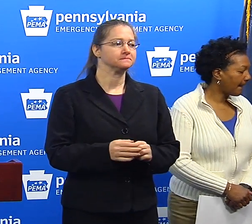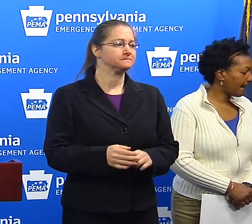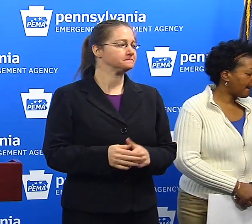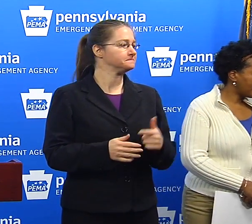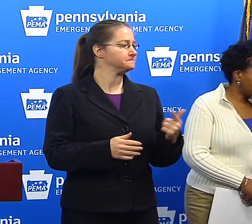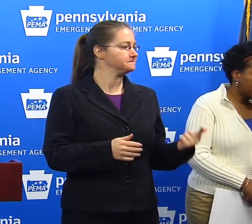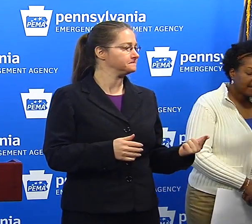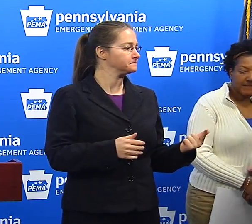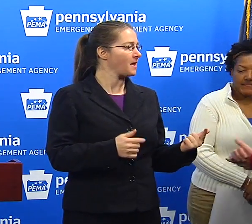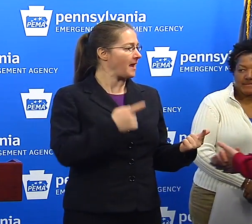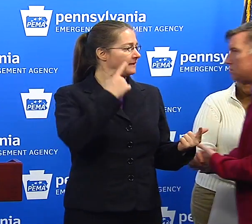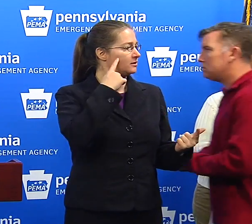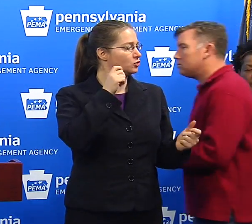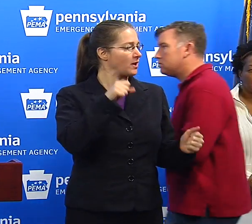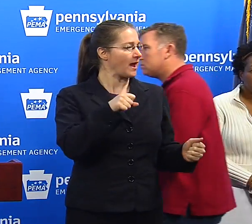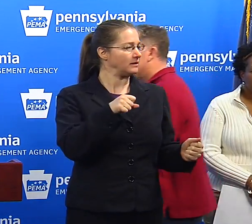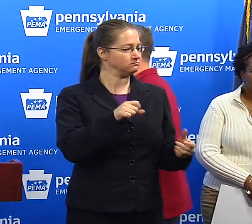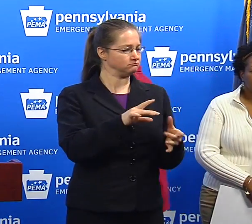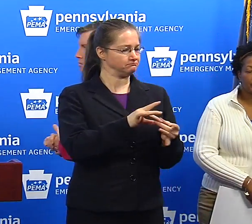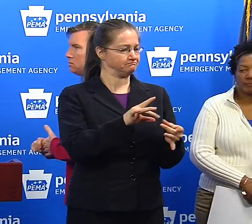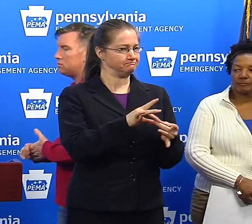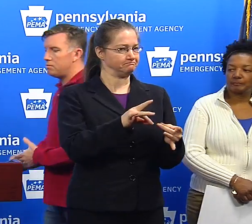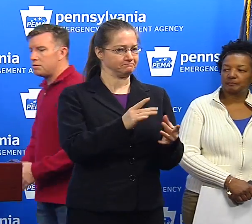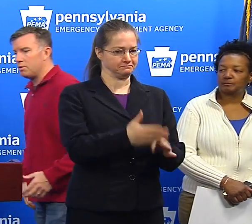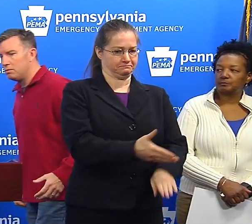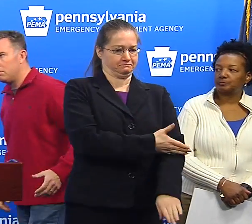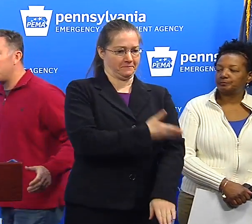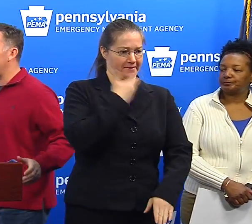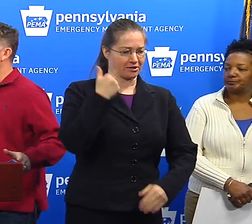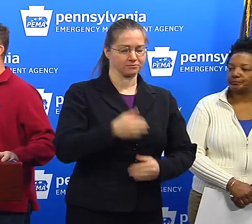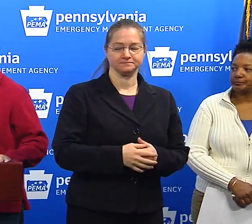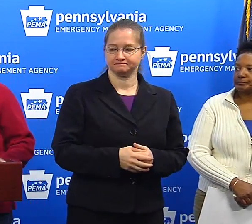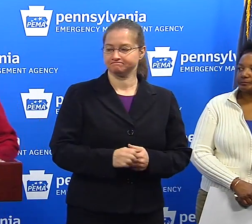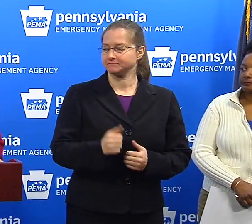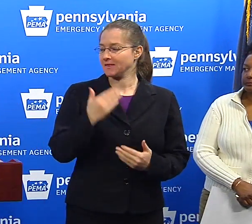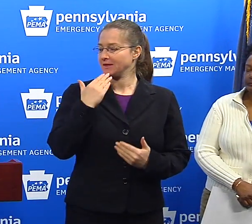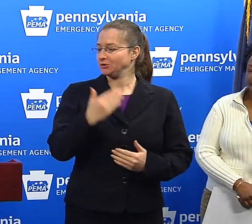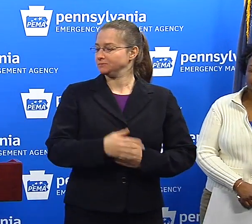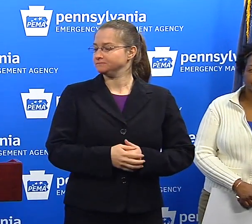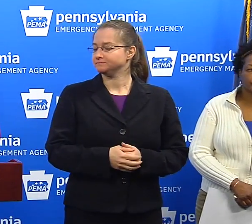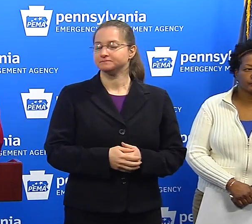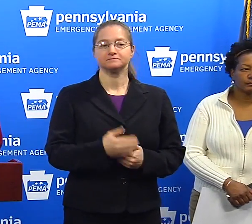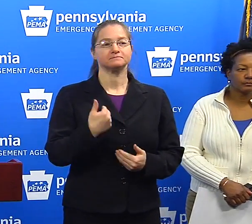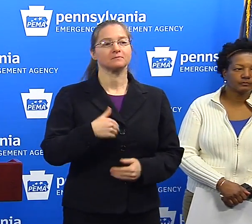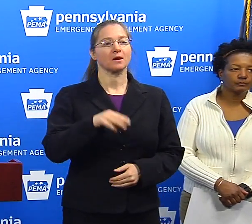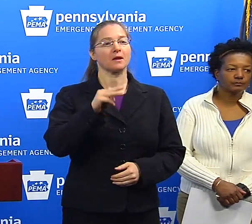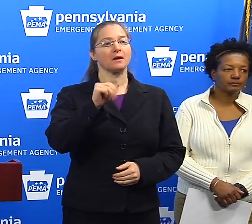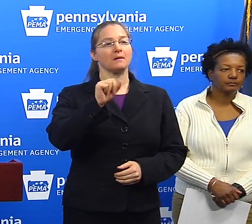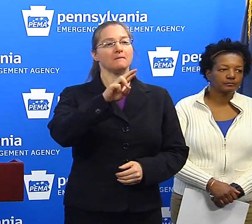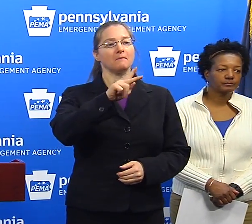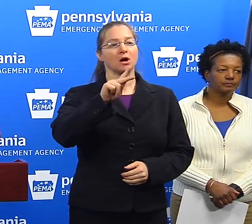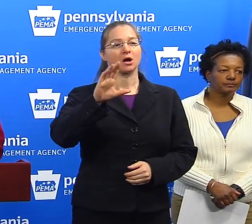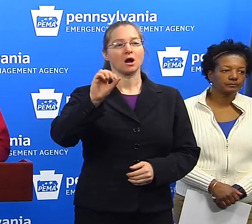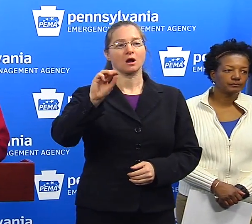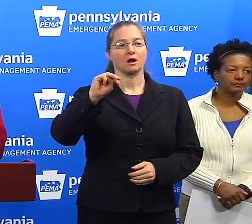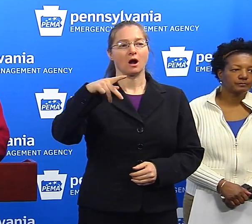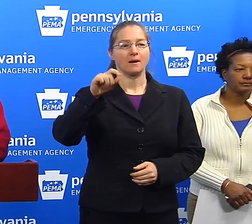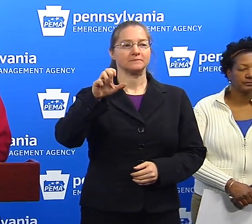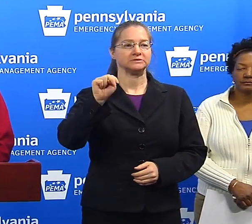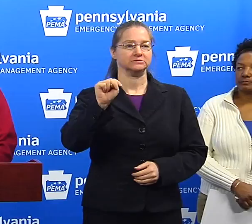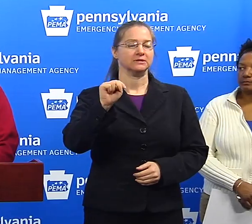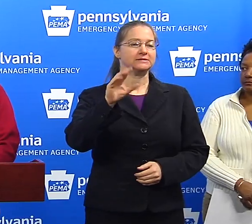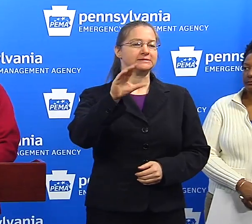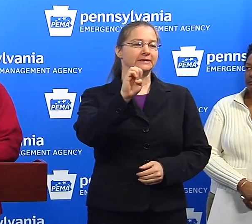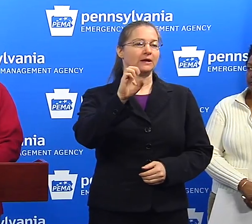I think, at the point where we can say things are a lot better. Thank you, Kevin. Sure. I'm Mark Compton, the CEO of the Pennsylvania Turnpike